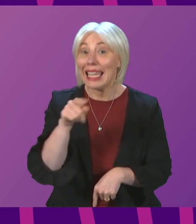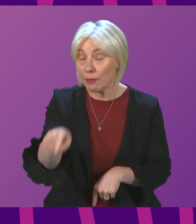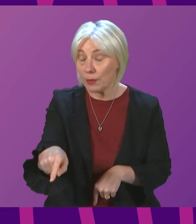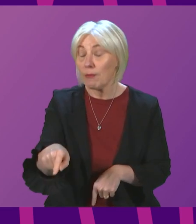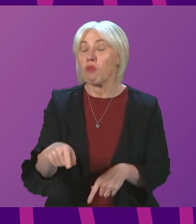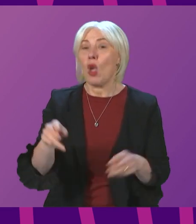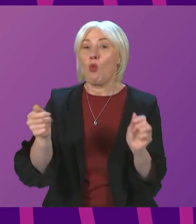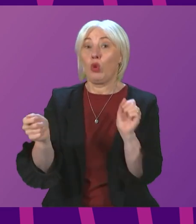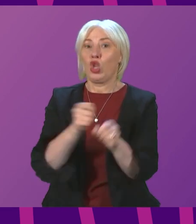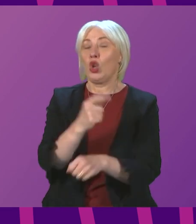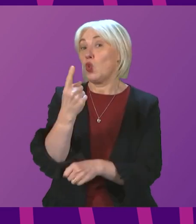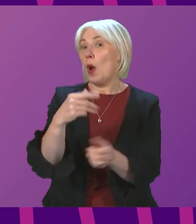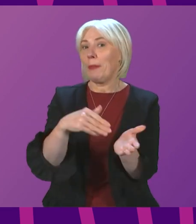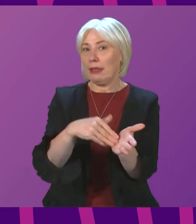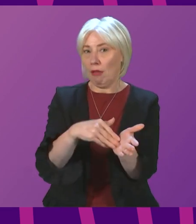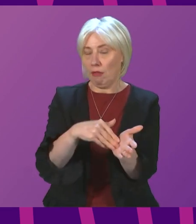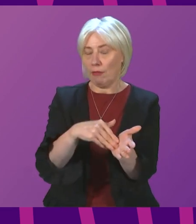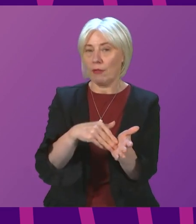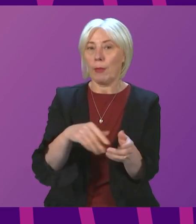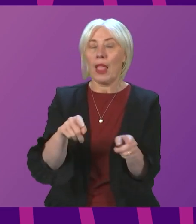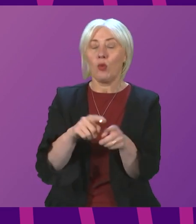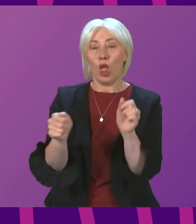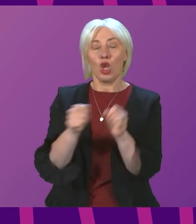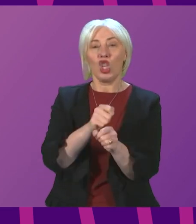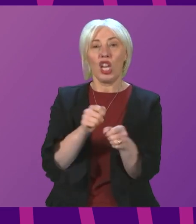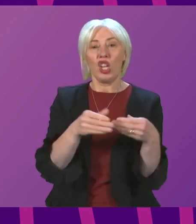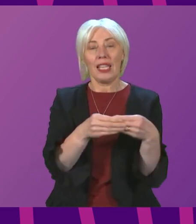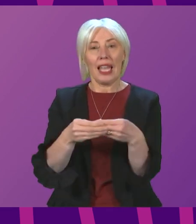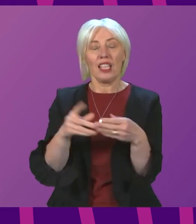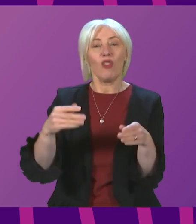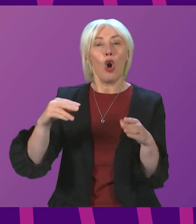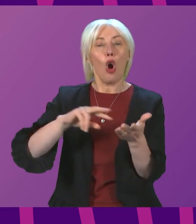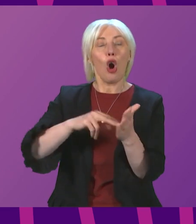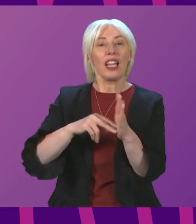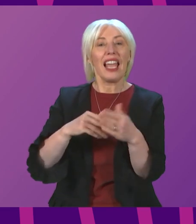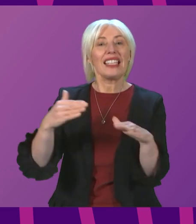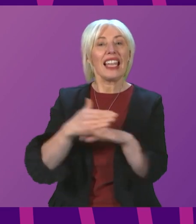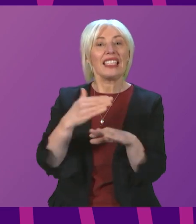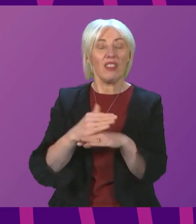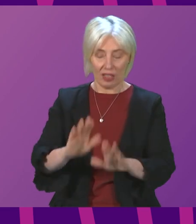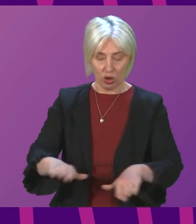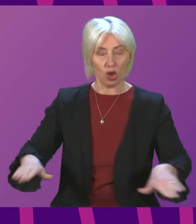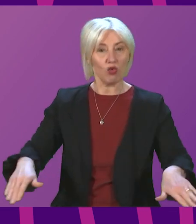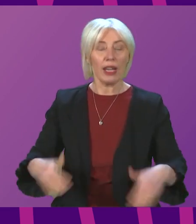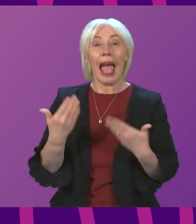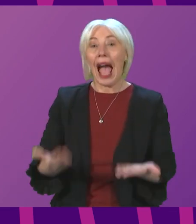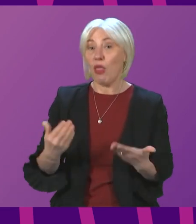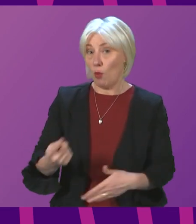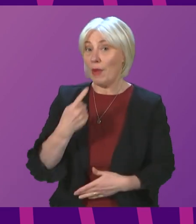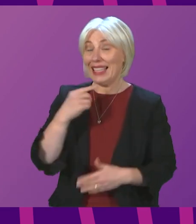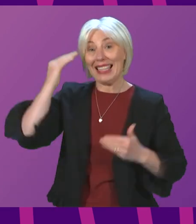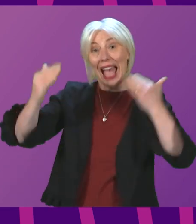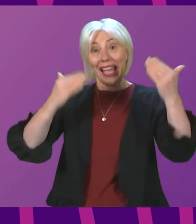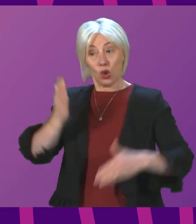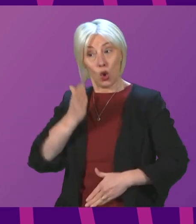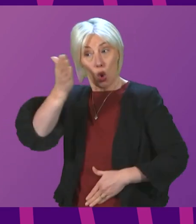one metre. Second, there will be a change to the guidance on organised activities for children. This currently states that adults attending such